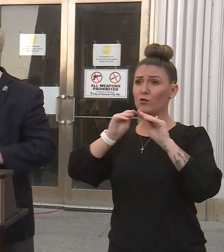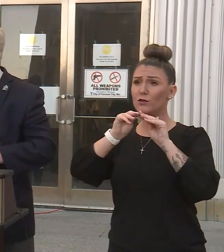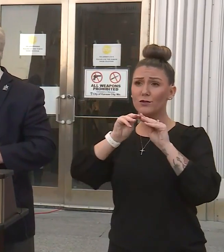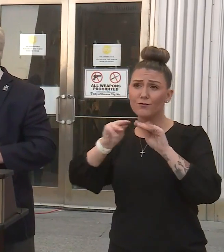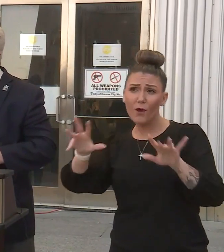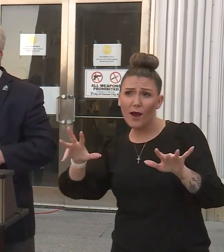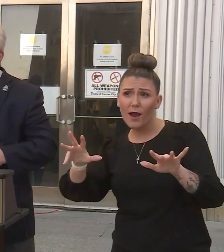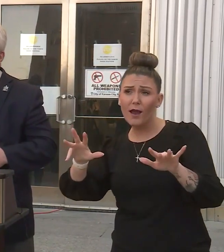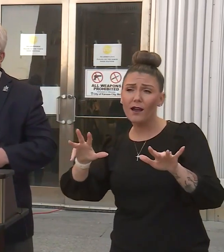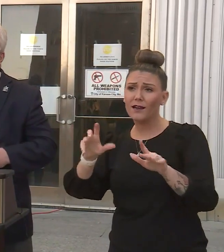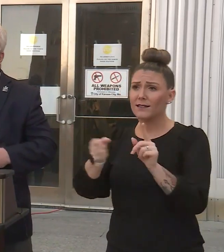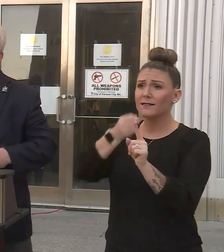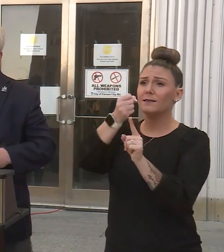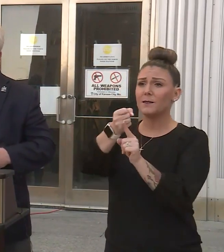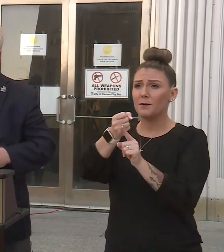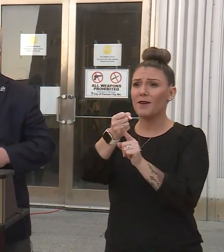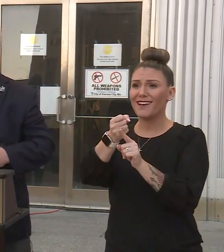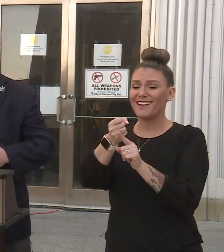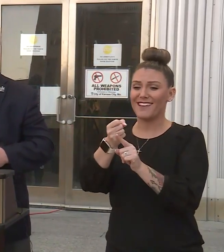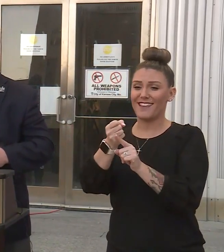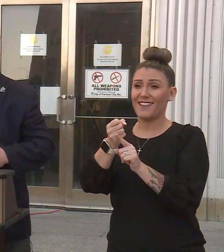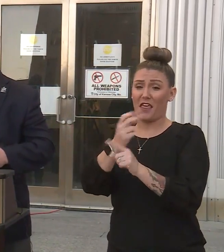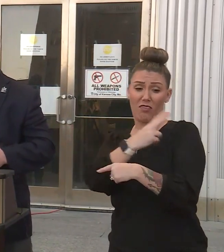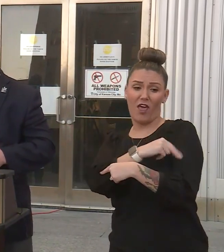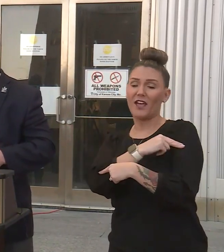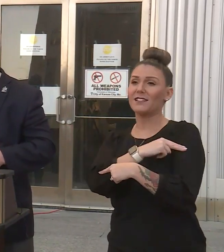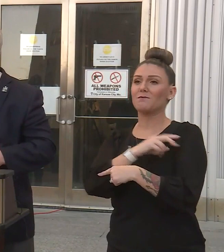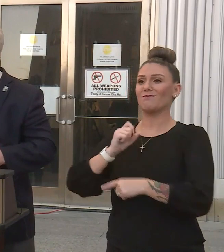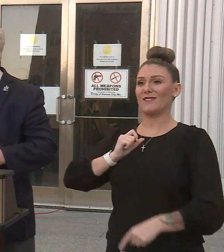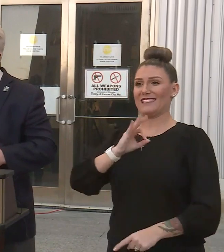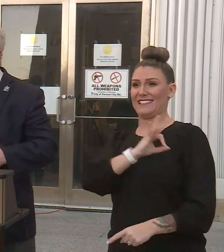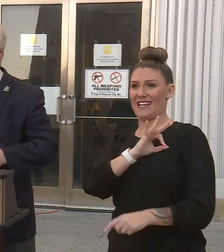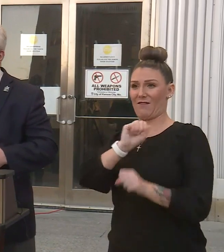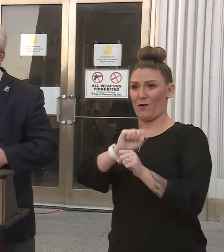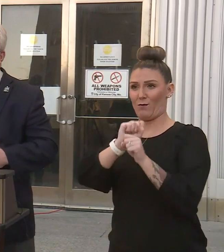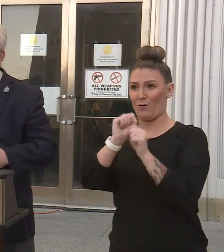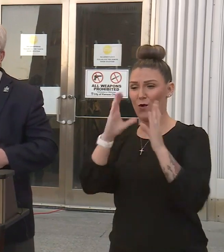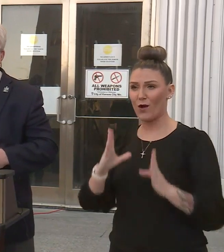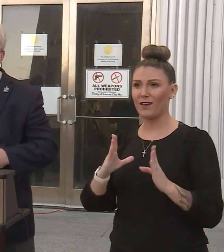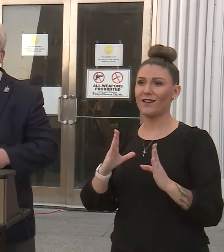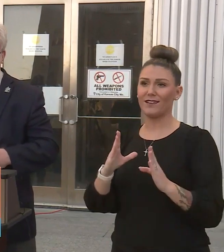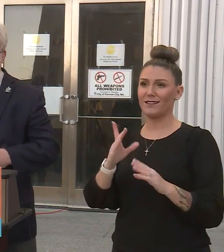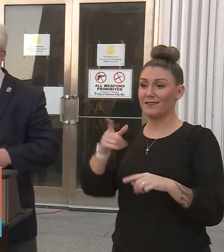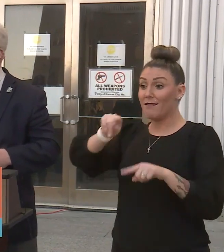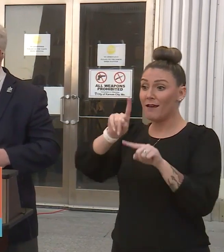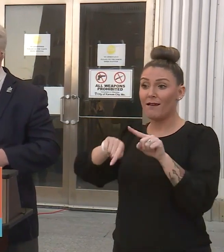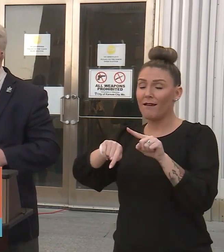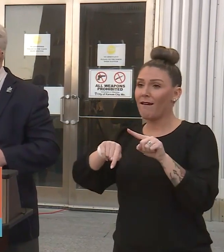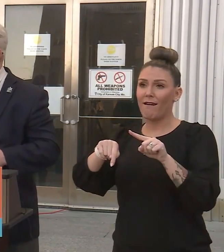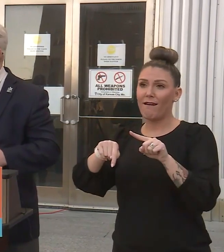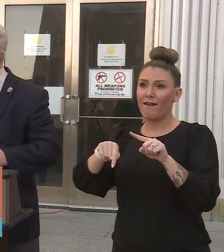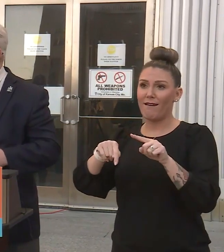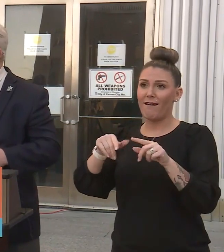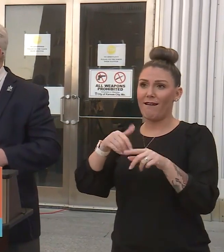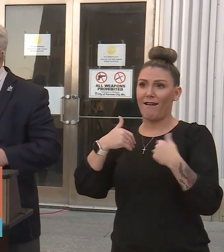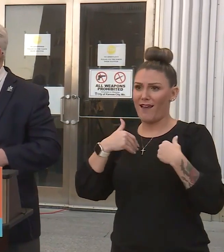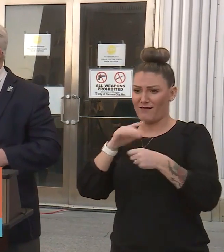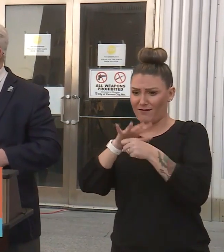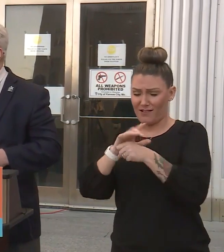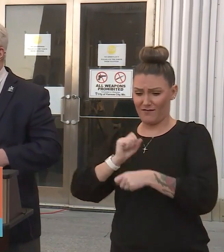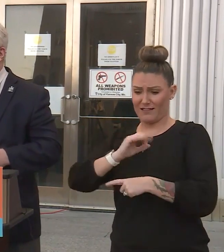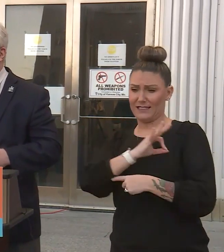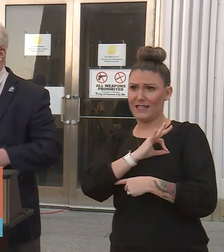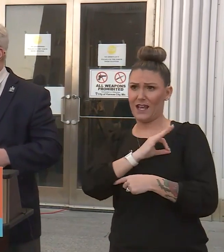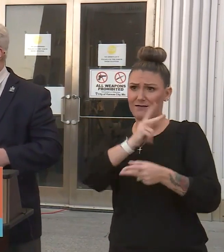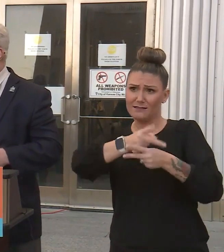is impacting the hospital employees so that they can't staff the beds. So